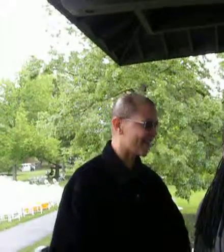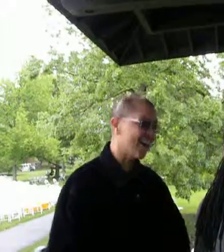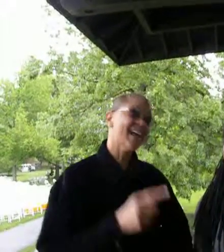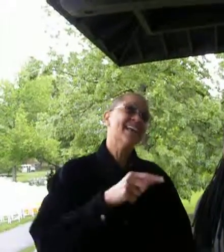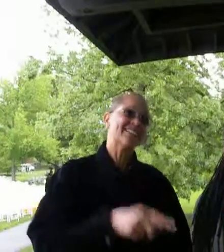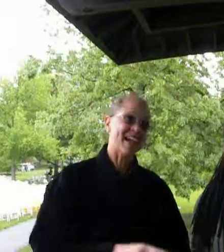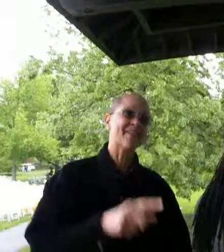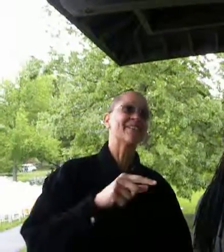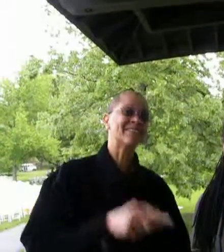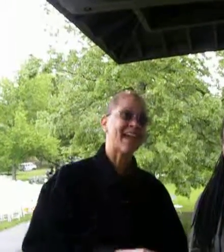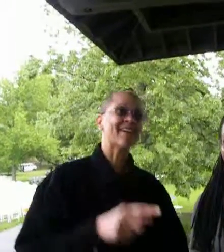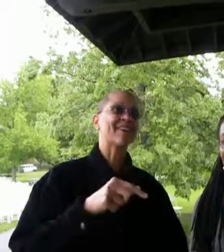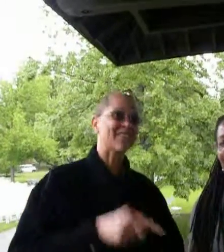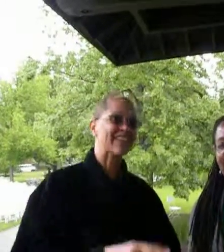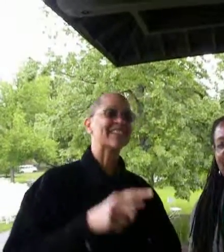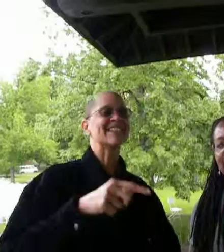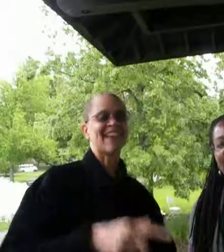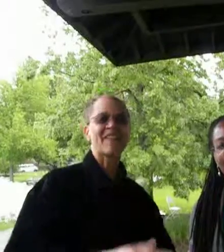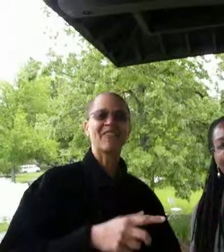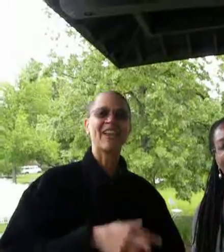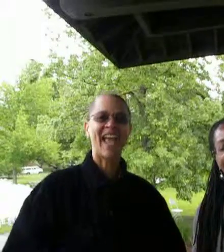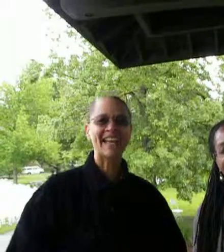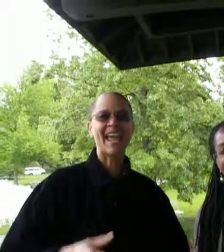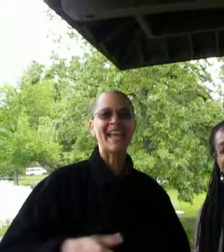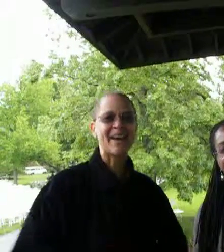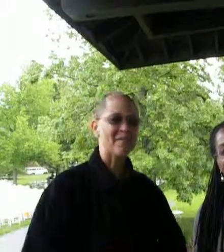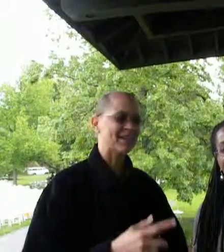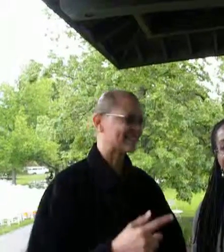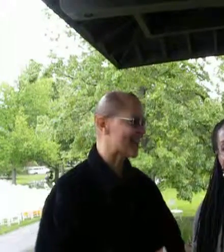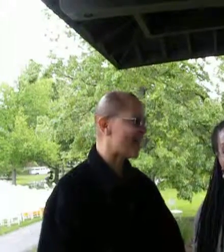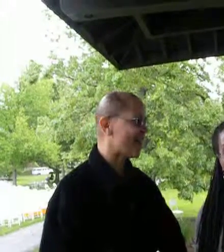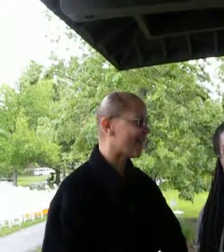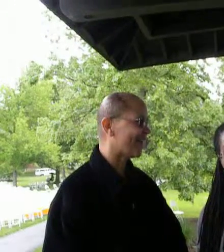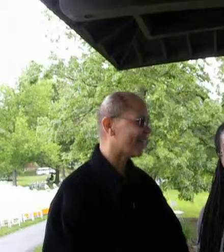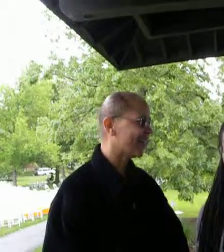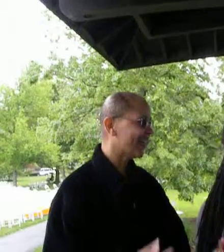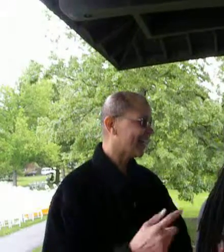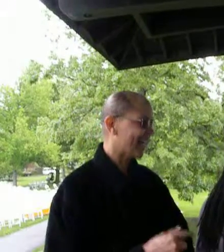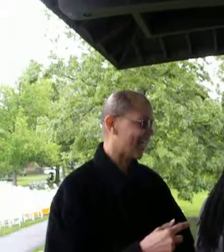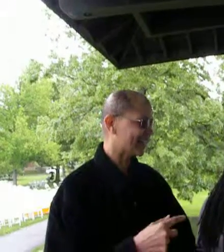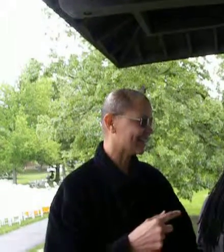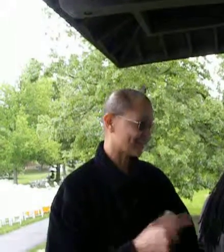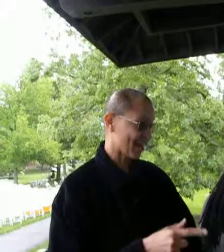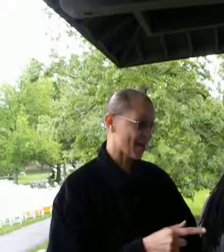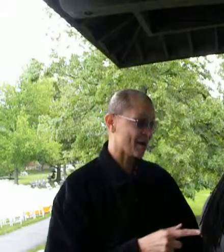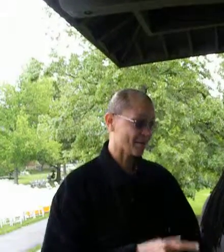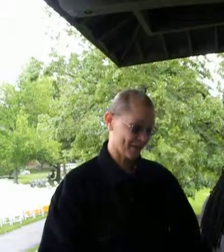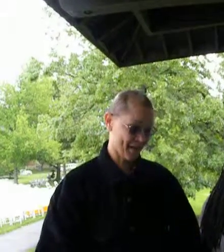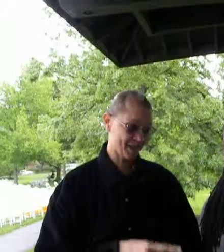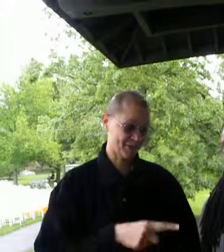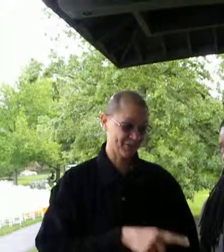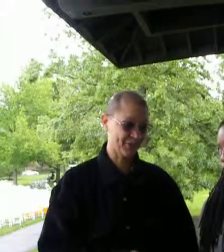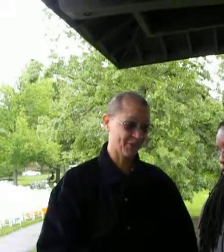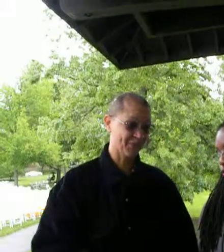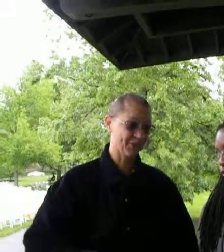Gerald, Derek, Vincent, Jeffrey, and Naomi Snow And Janet, too